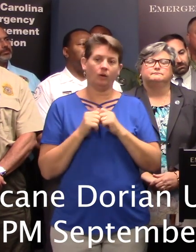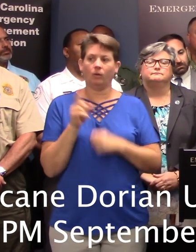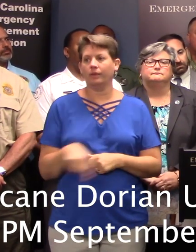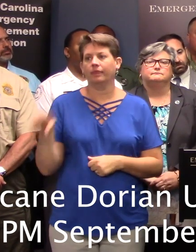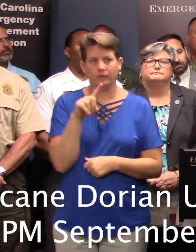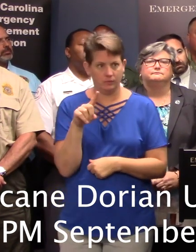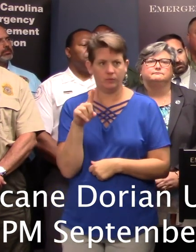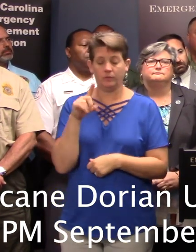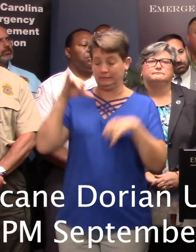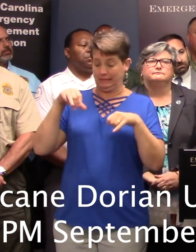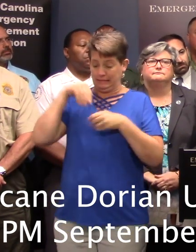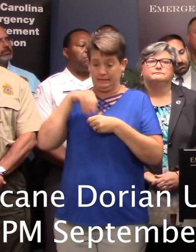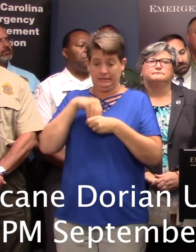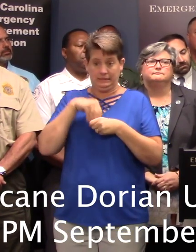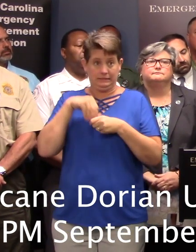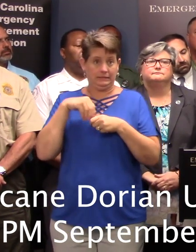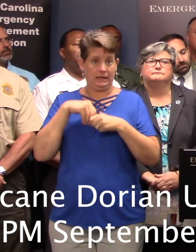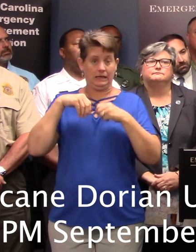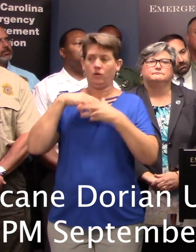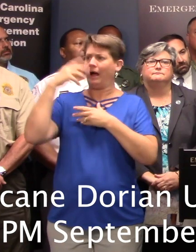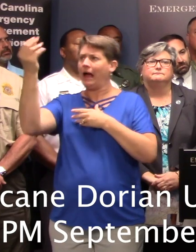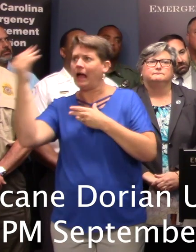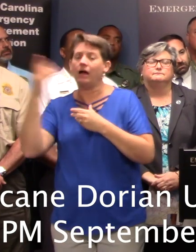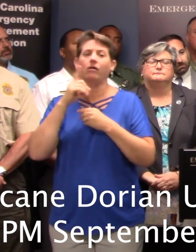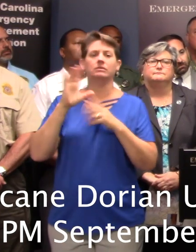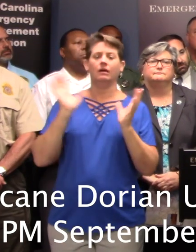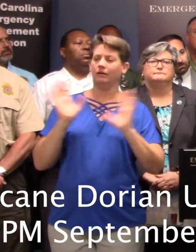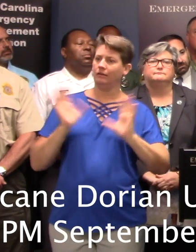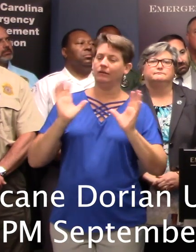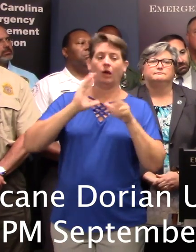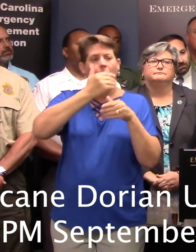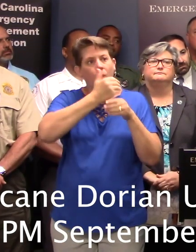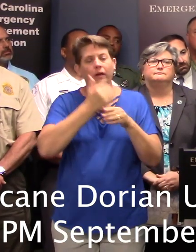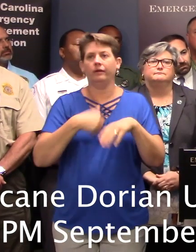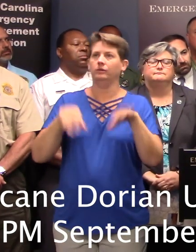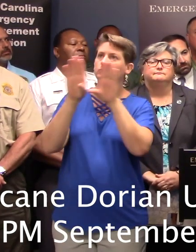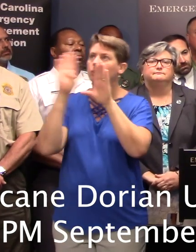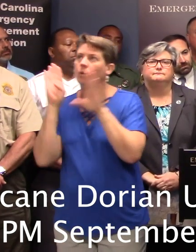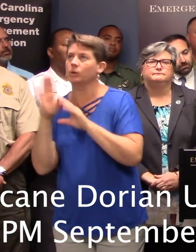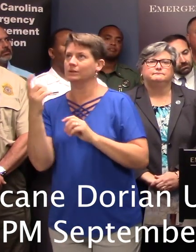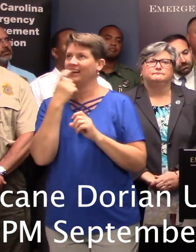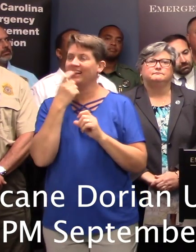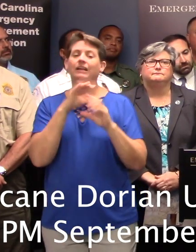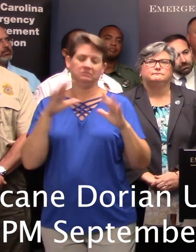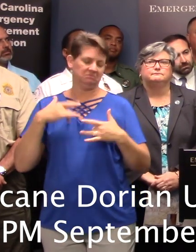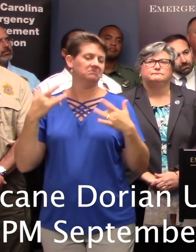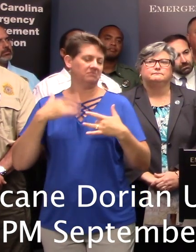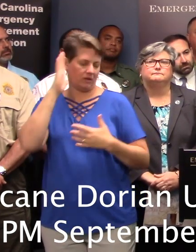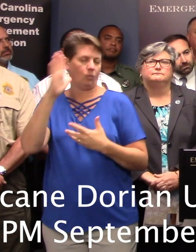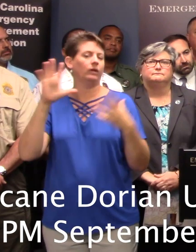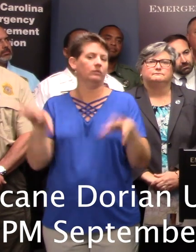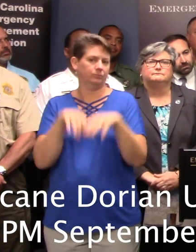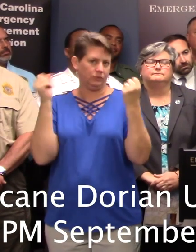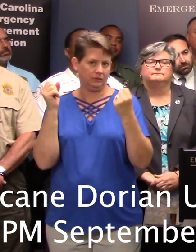Stay indoors, don't go outside, and stay away from windows and glass doors. Chances are they will be broken, if not by